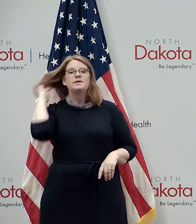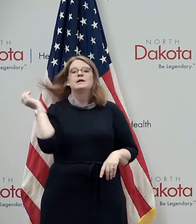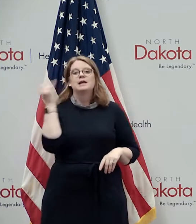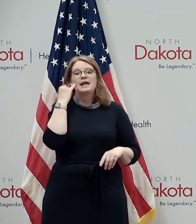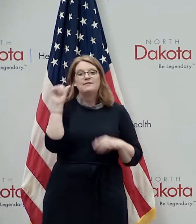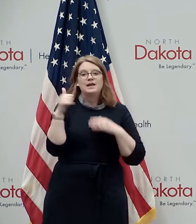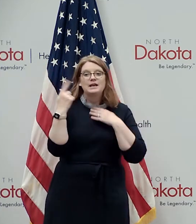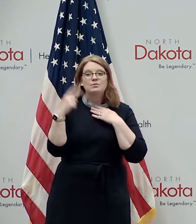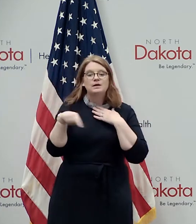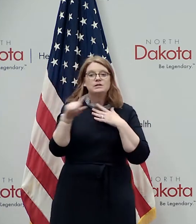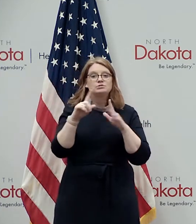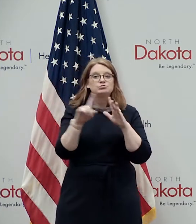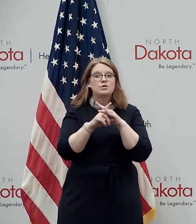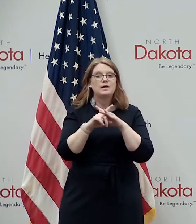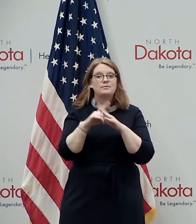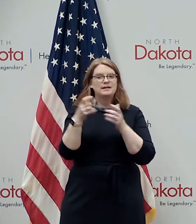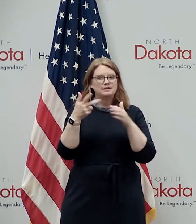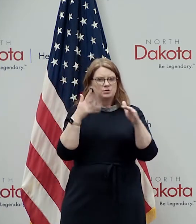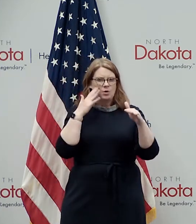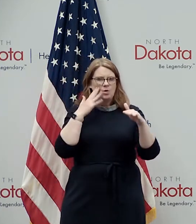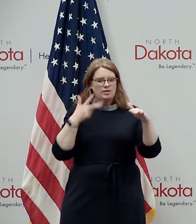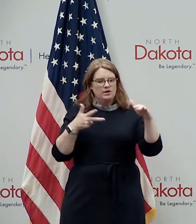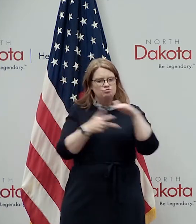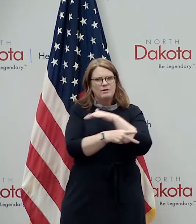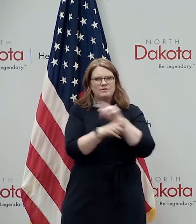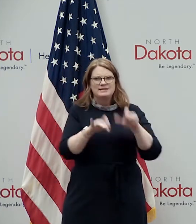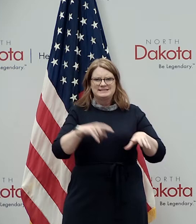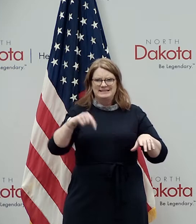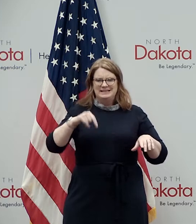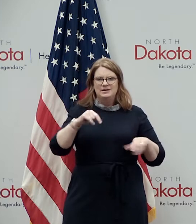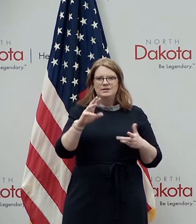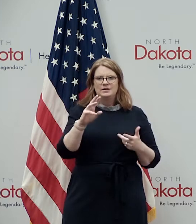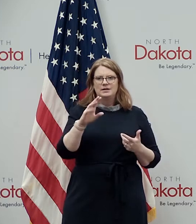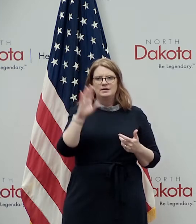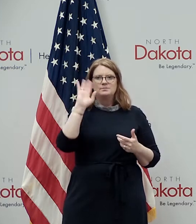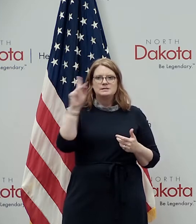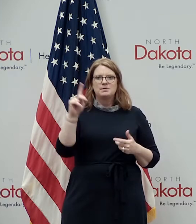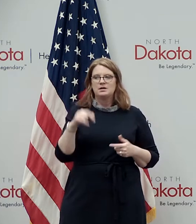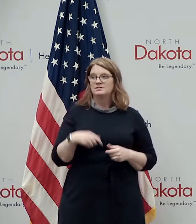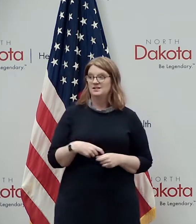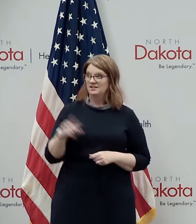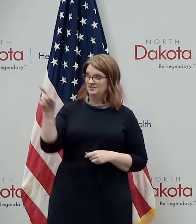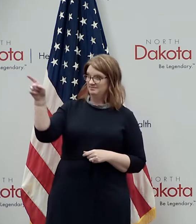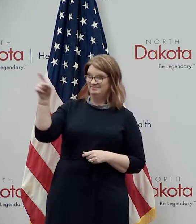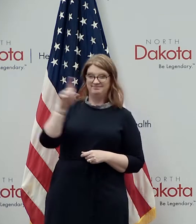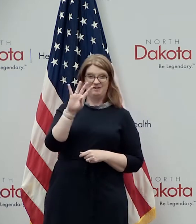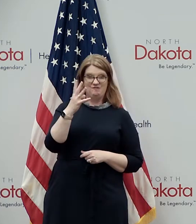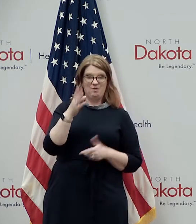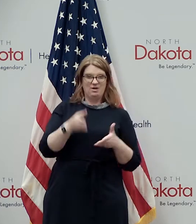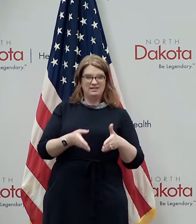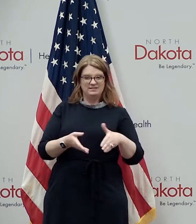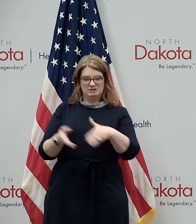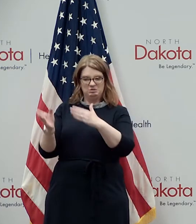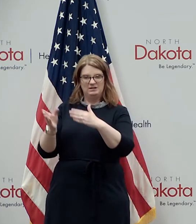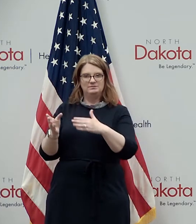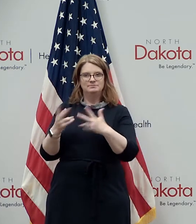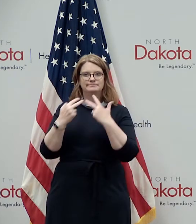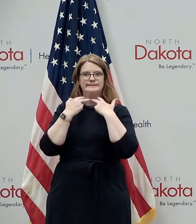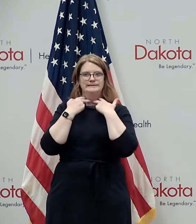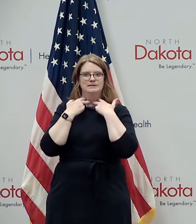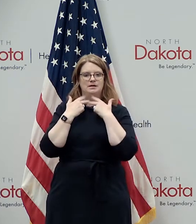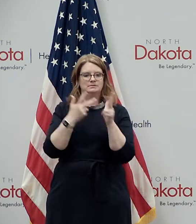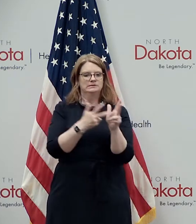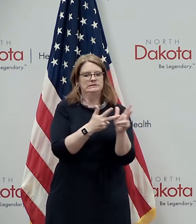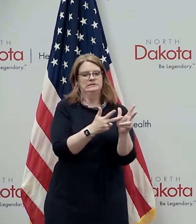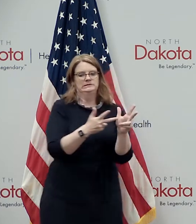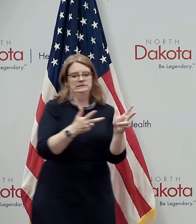was at the drive-through testing in bismarck you know that we pretty much clogged up fourth street for a long time um and and i